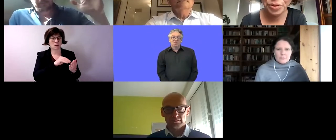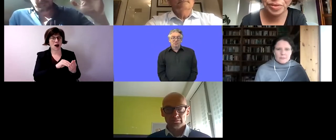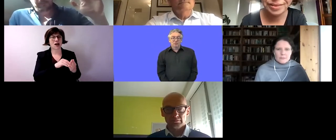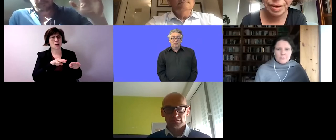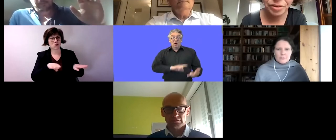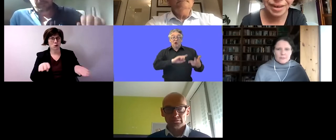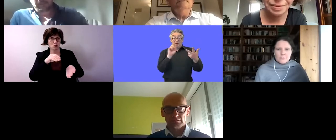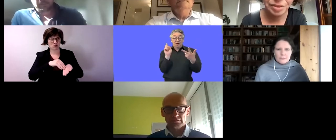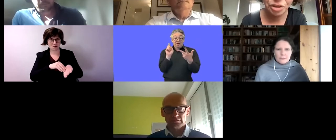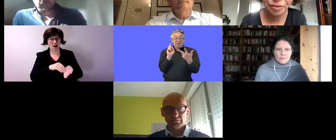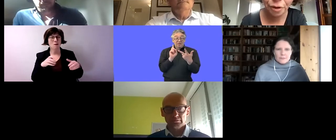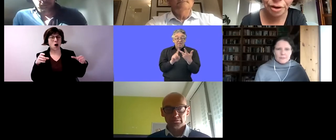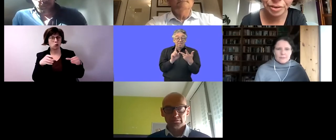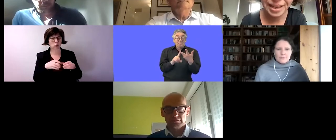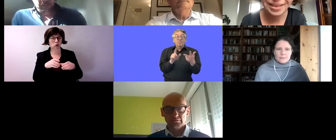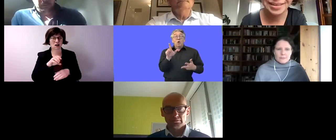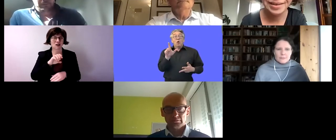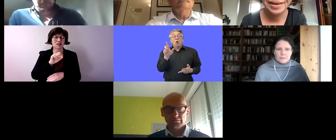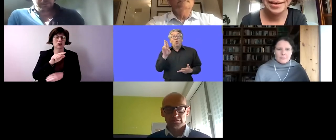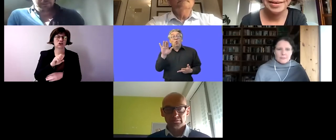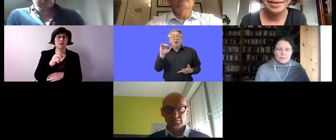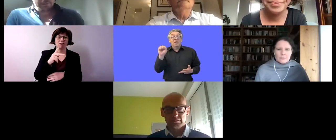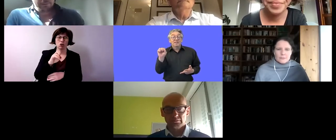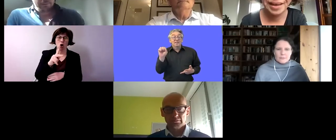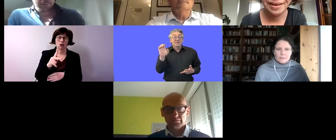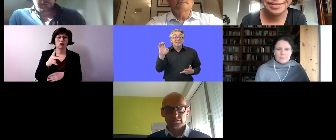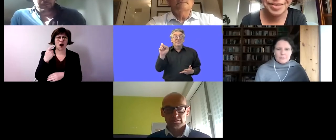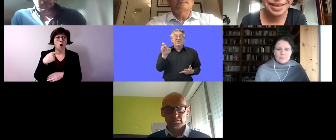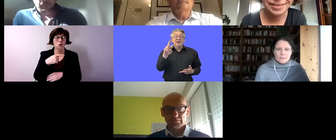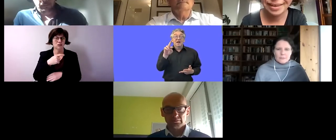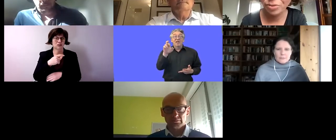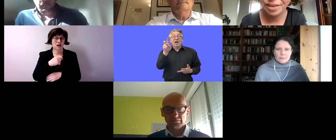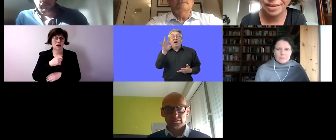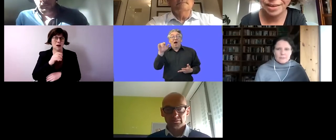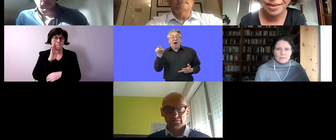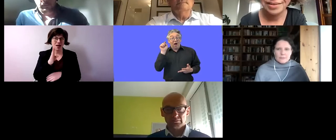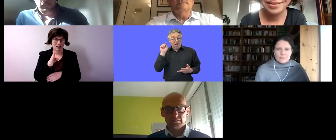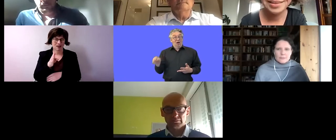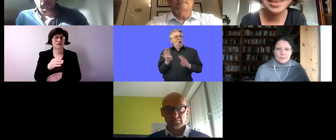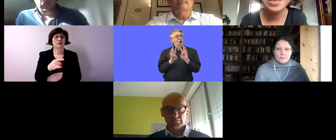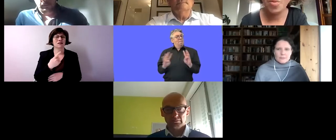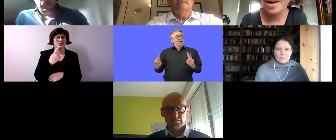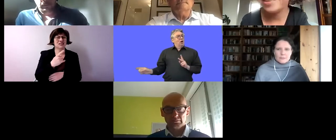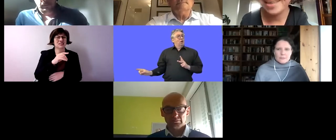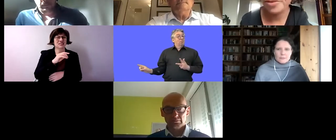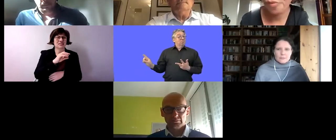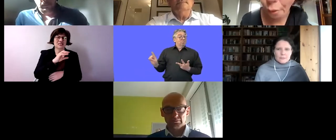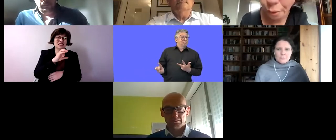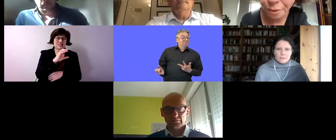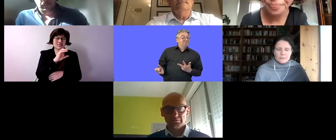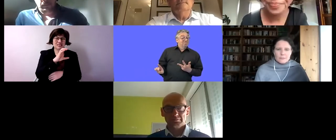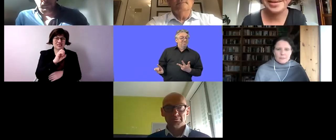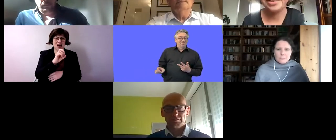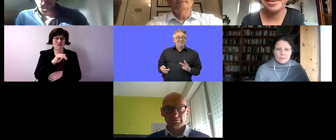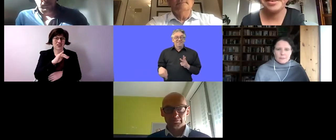is today here with us in the panel and also and together with steve de kock